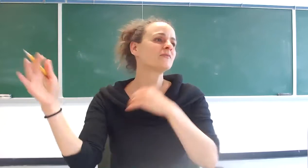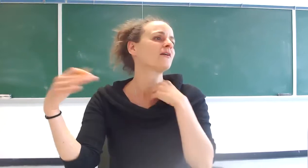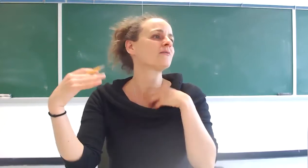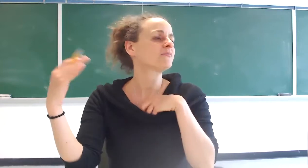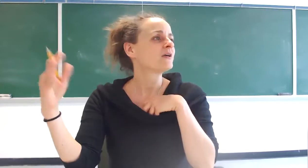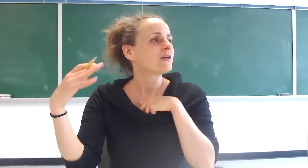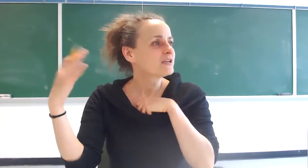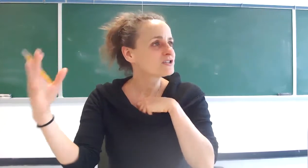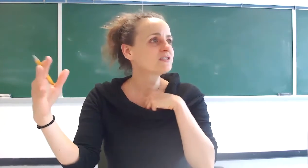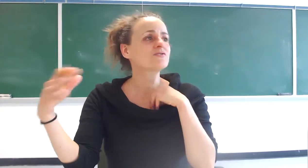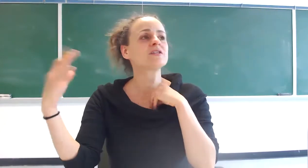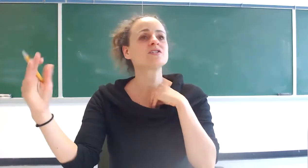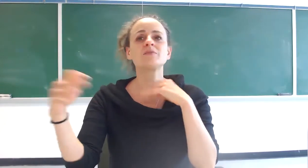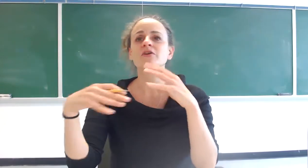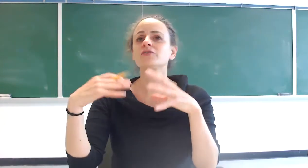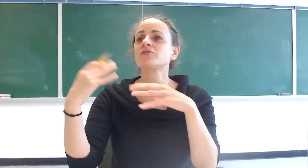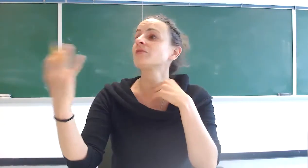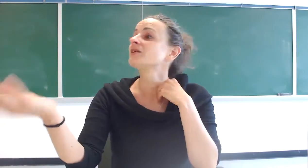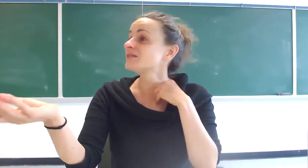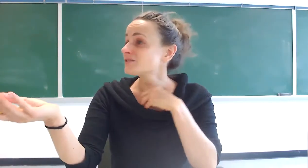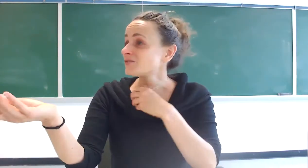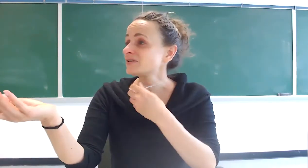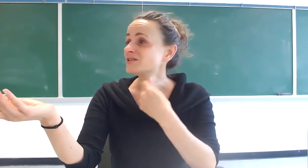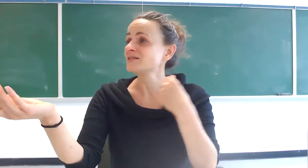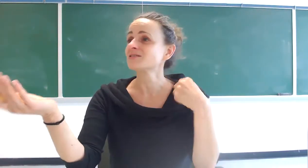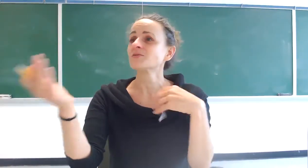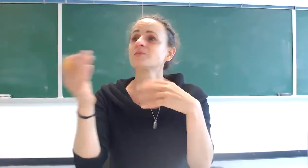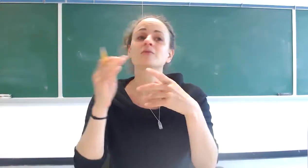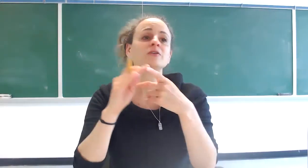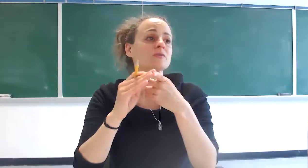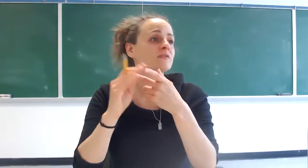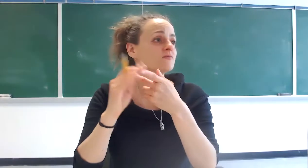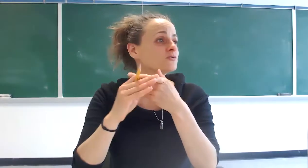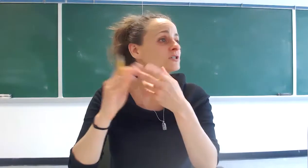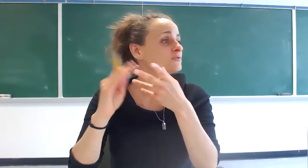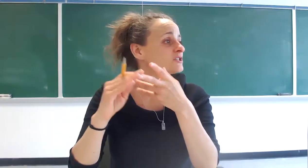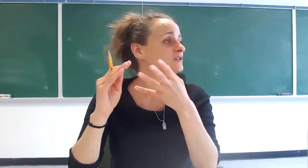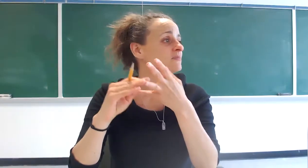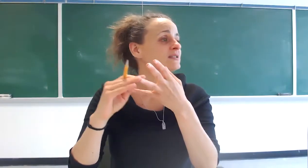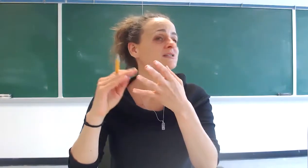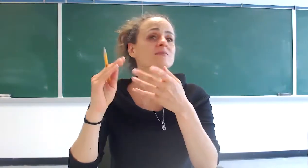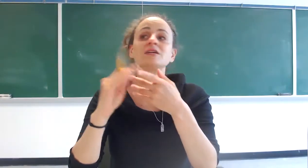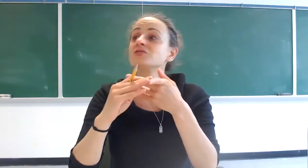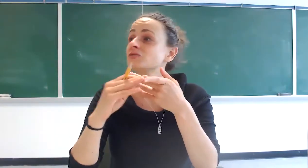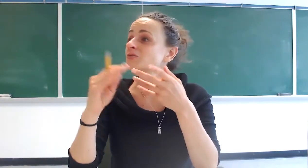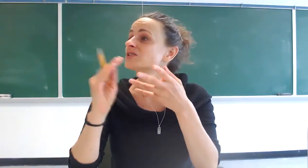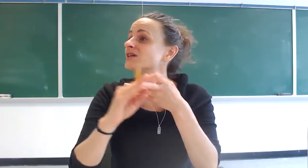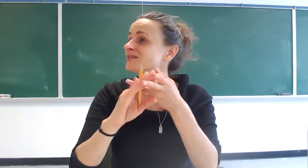Asian traditions but also from the Middle Eastern traditions so we'll be doing some Jewish Christian Muslim Hindu and Chinese